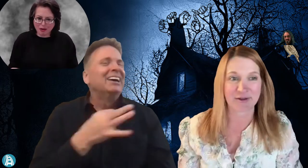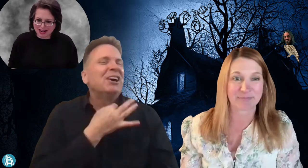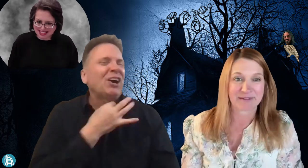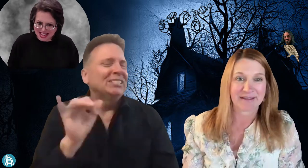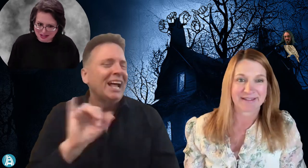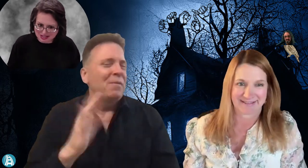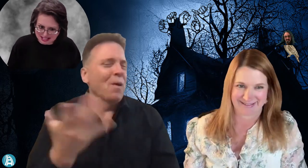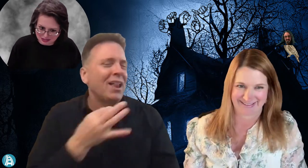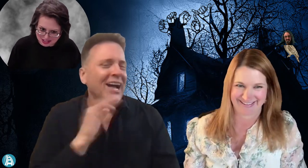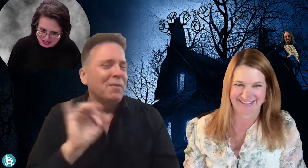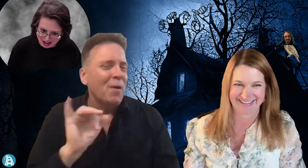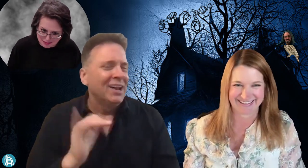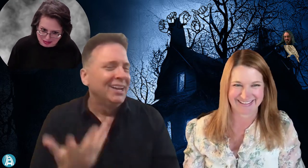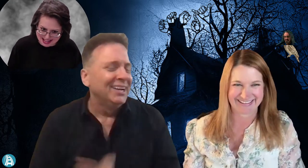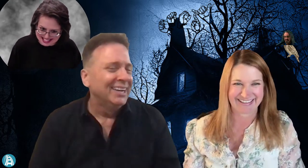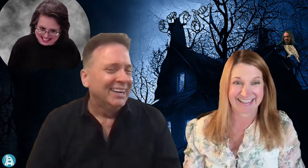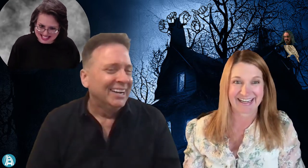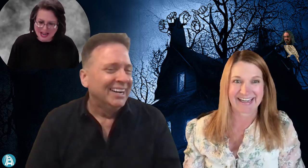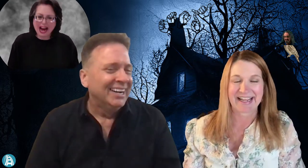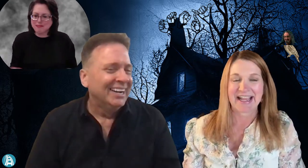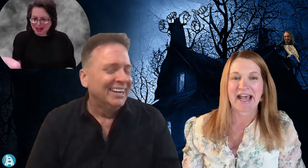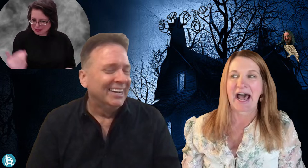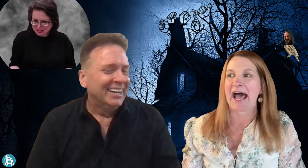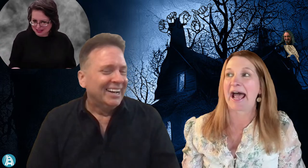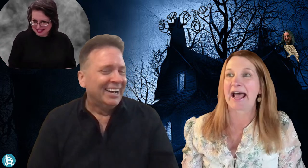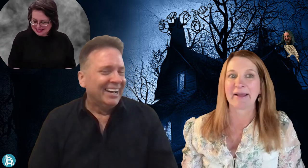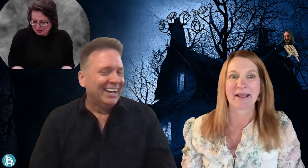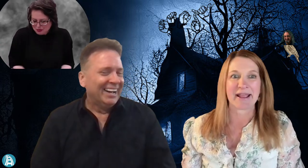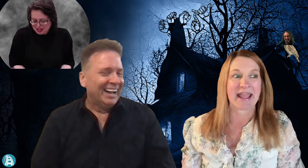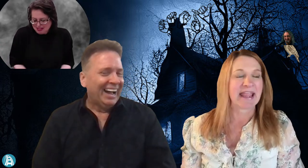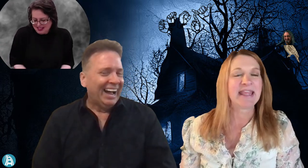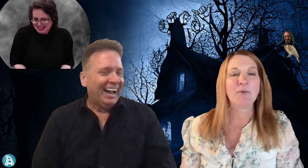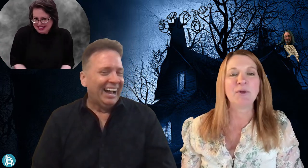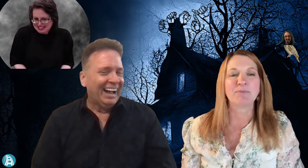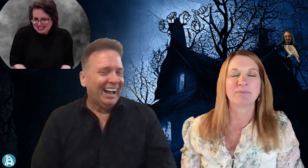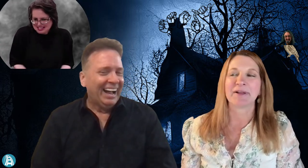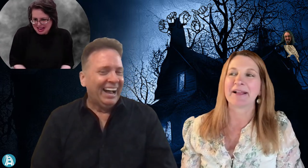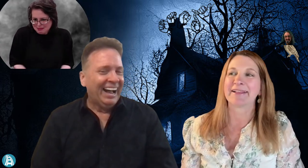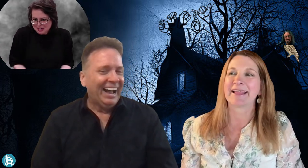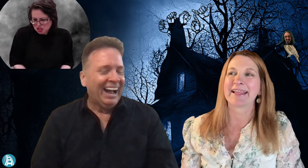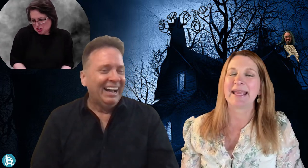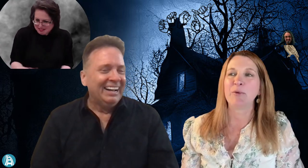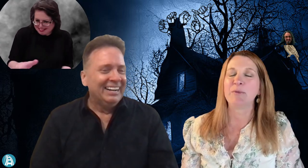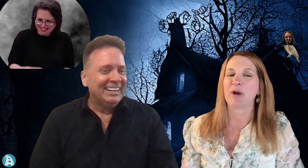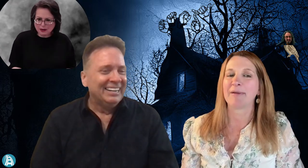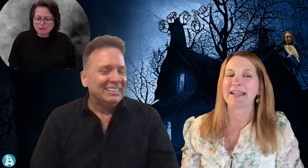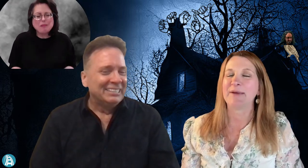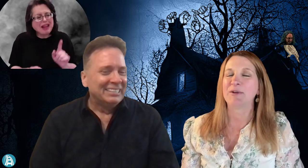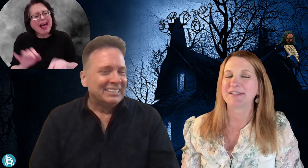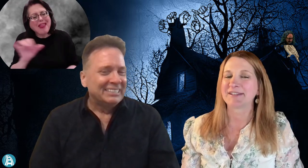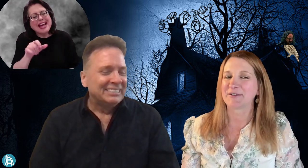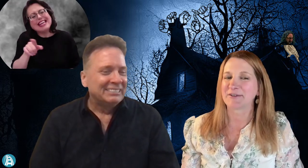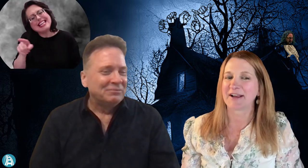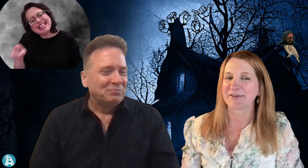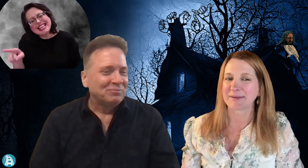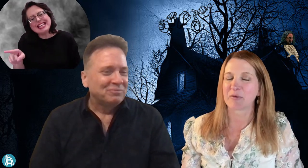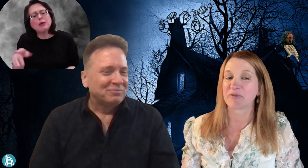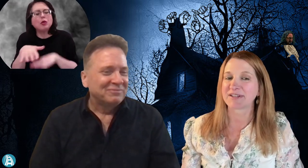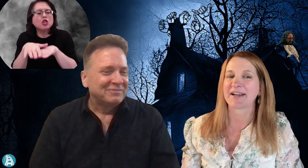Oh, my, thank you. That's a good compliment. I'm curious. Like, what do you think? He would probably, he would slow down some of his